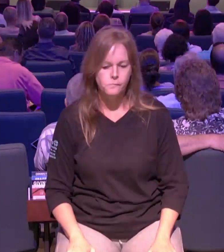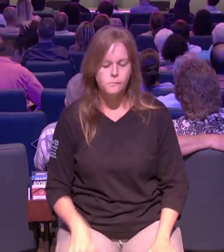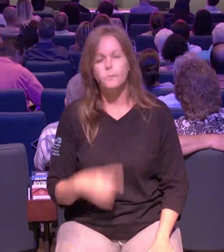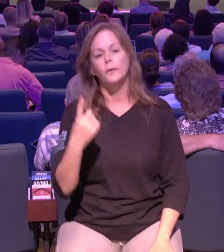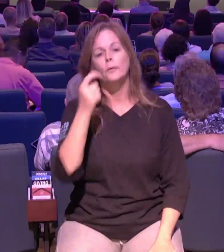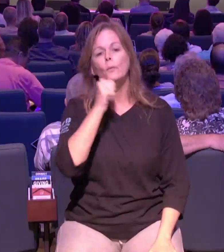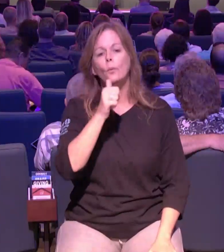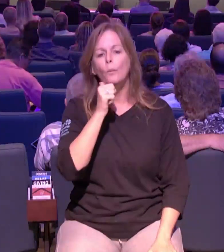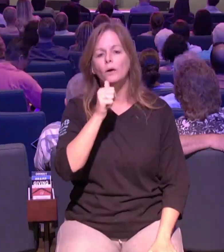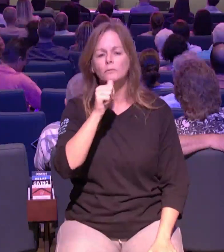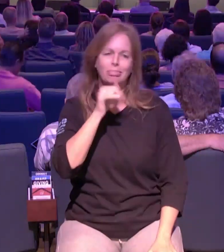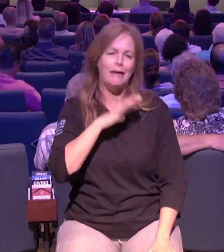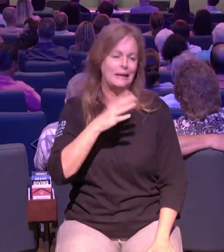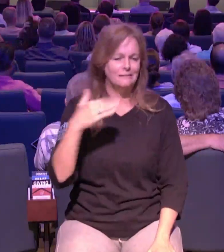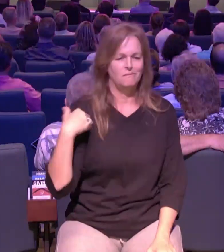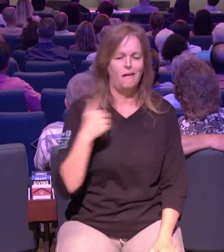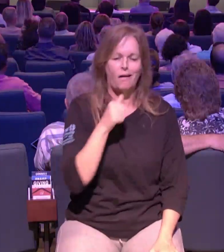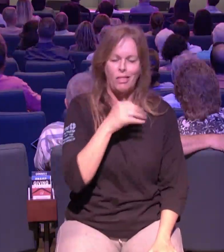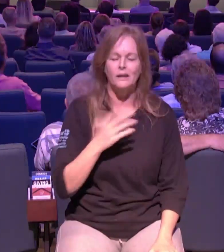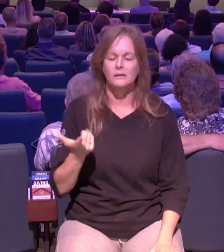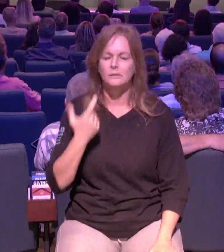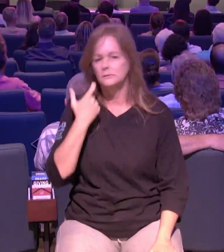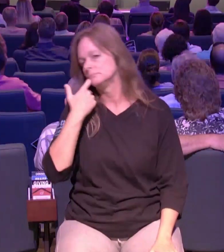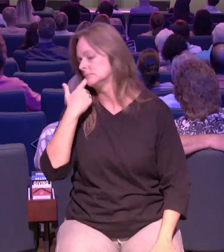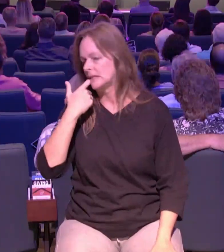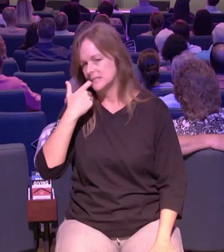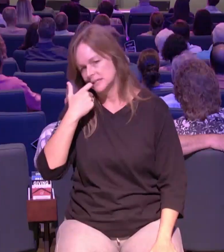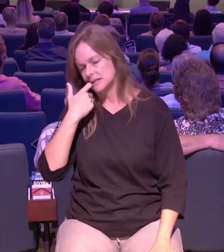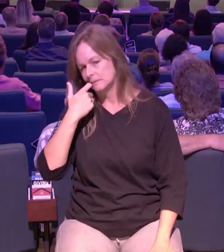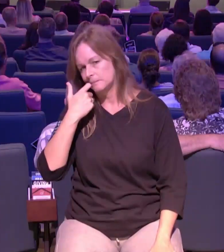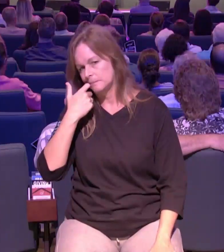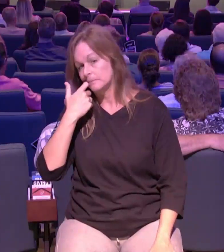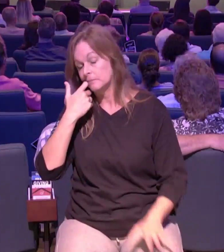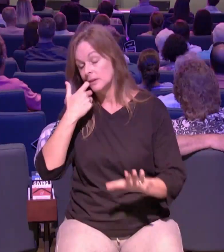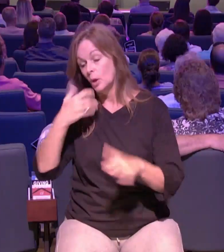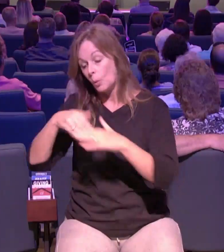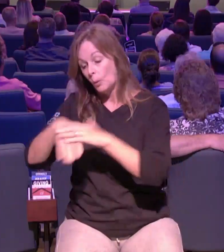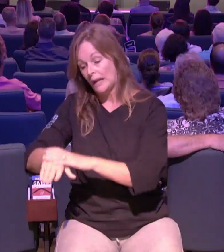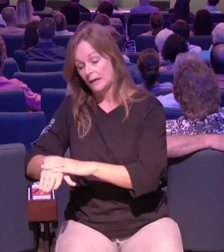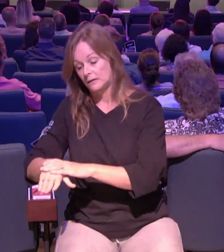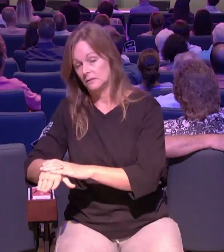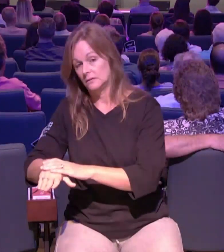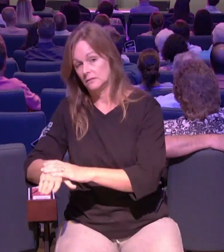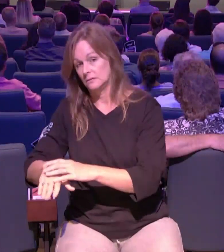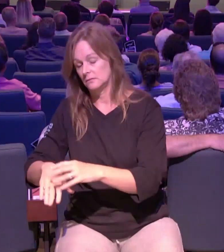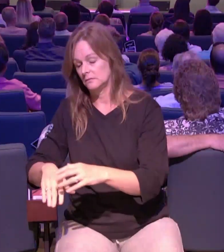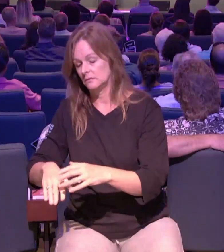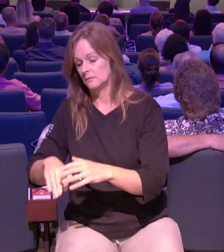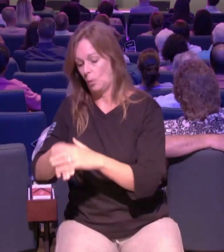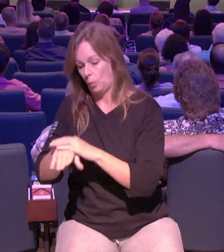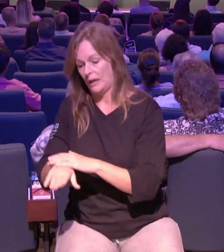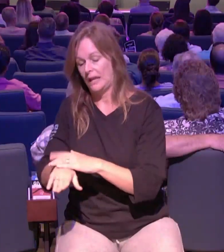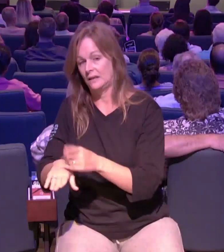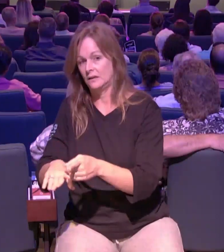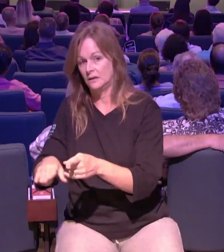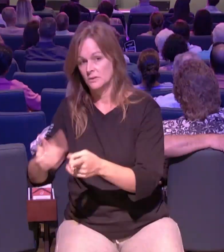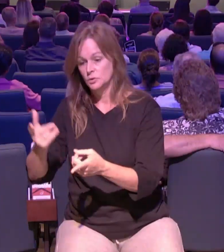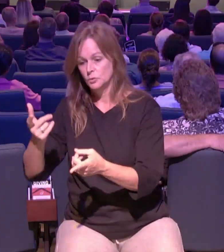said that um when she pulled in the church she was uh alone and scared she said i quote i was nervous because i thought i would be